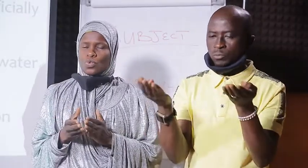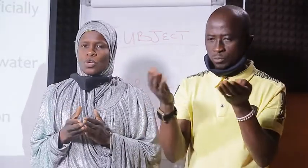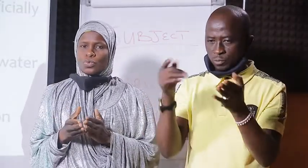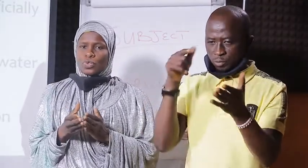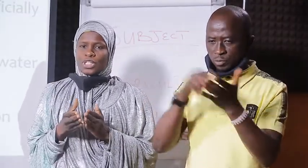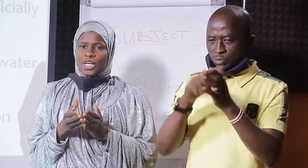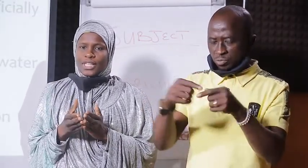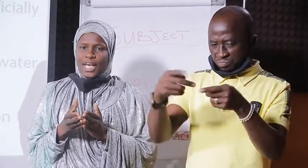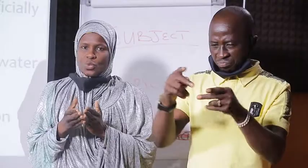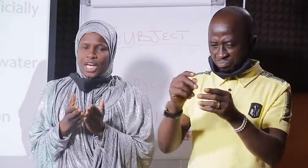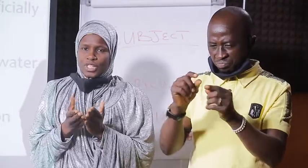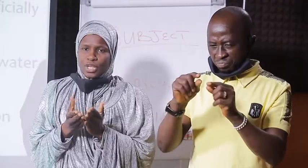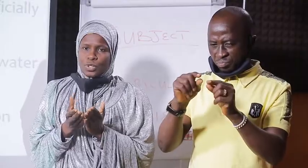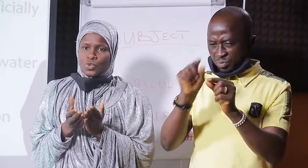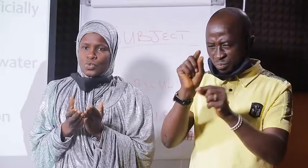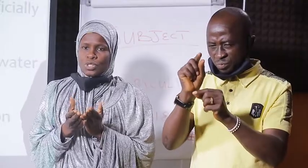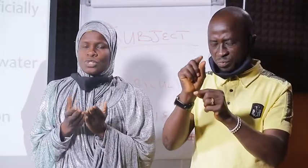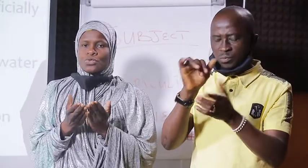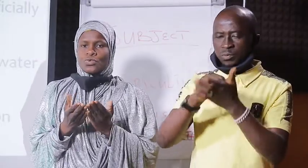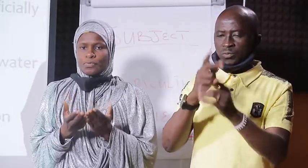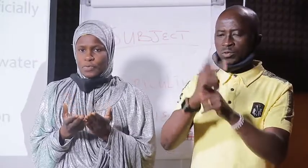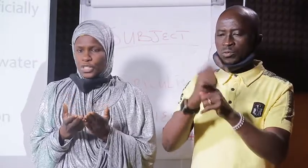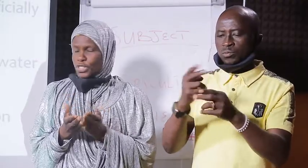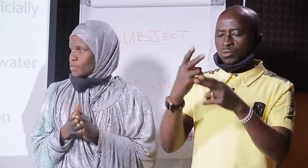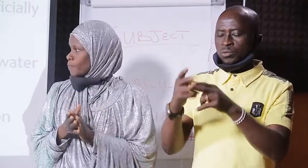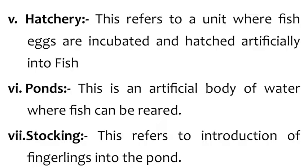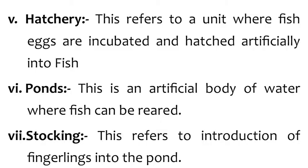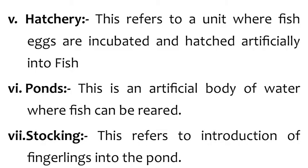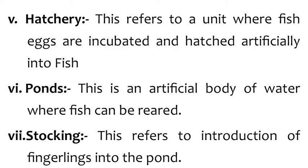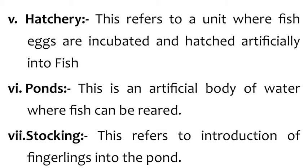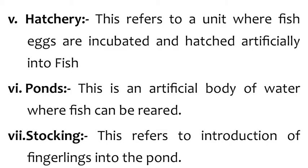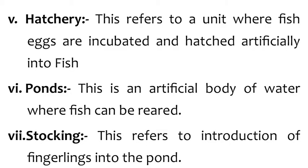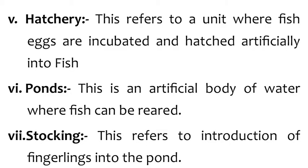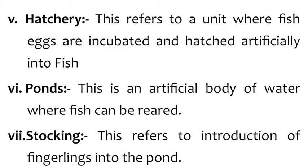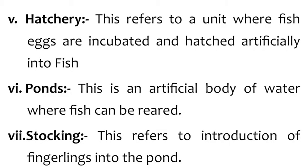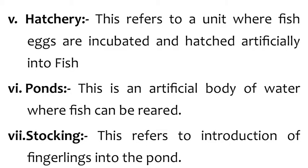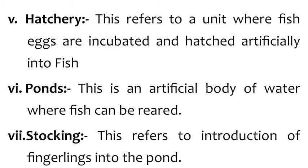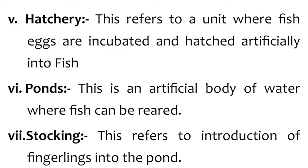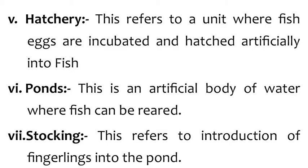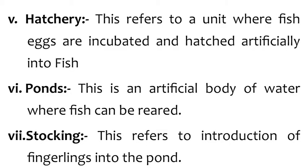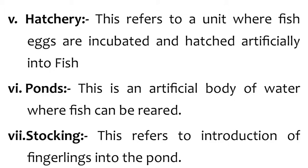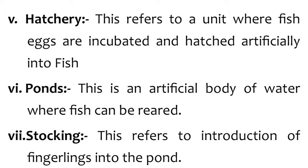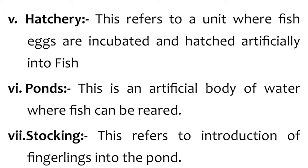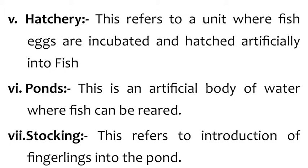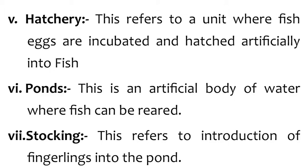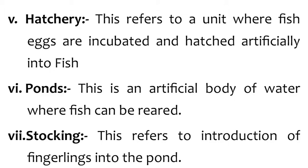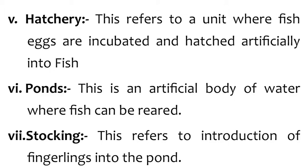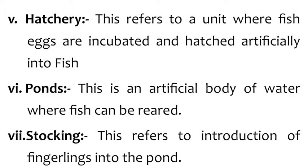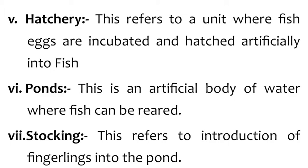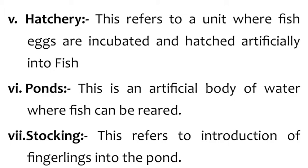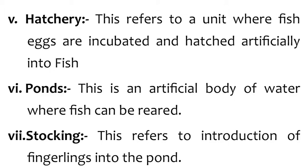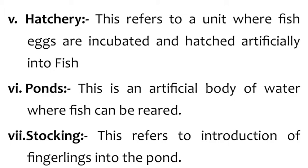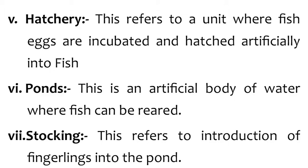where what? Where we put the eggs and we hash them into what? Into fish. Pond. Pond is an artificial body of